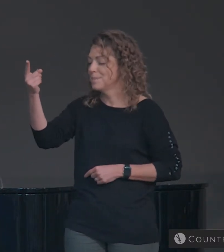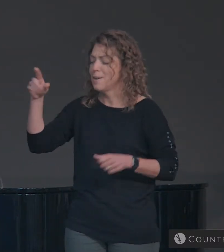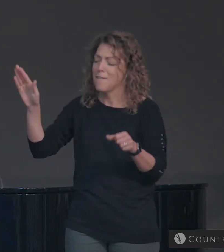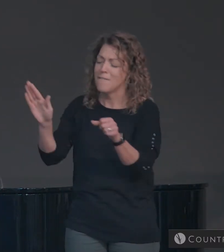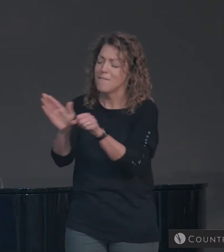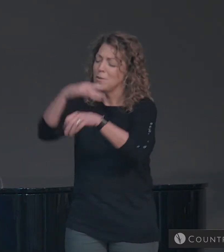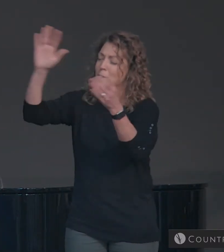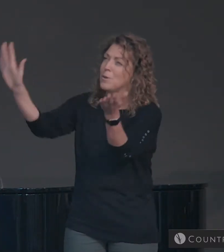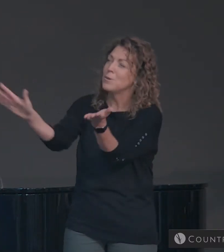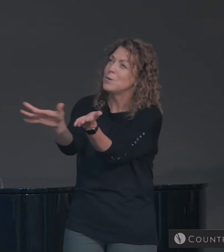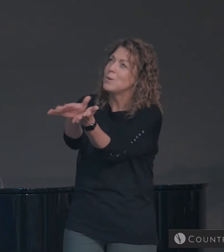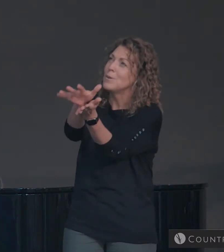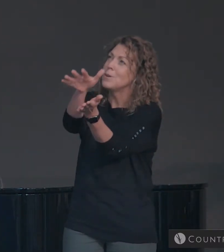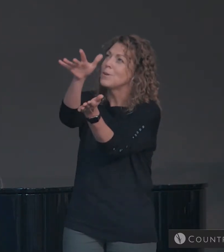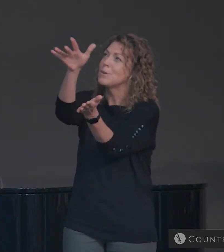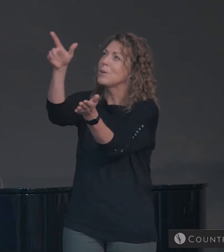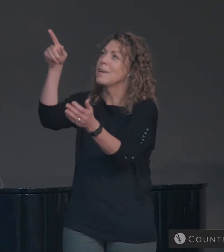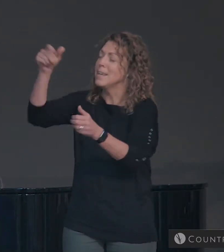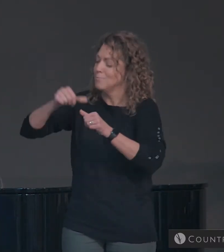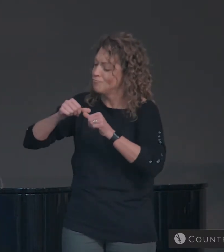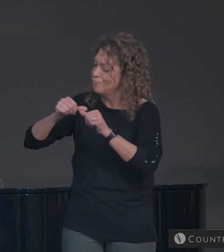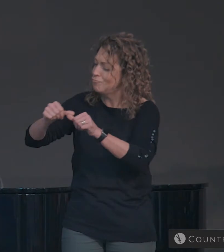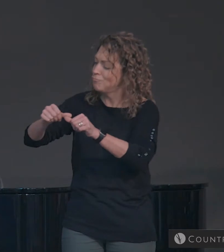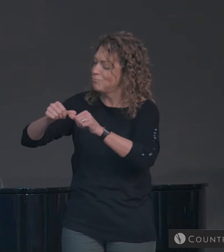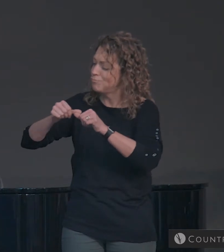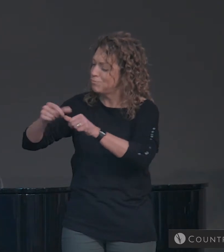Let